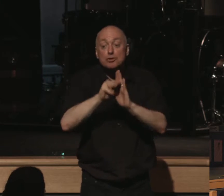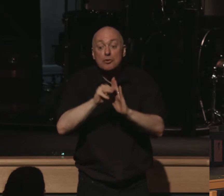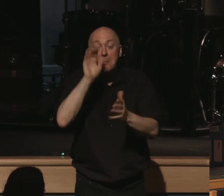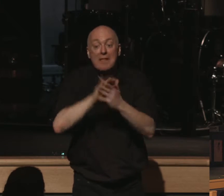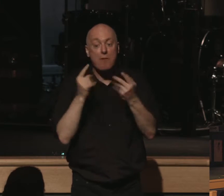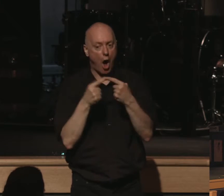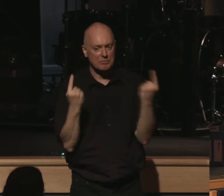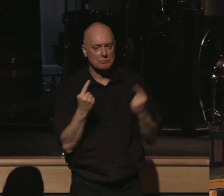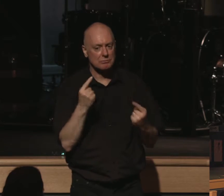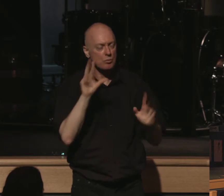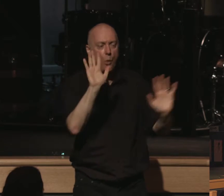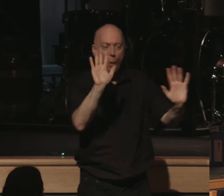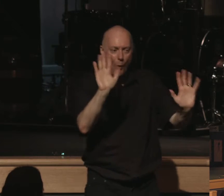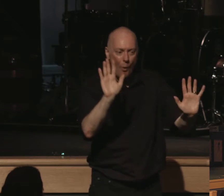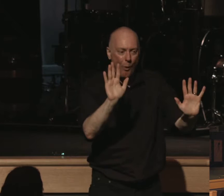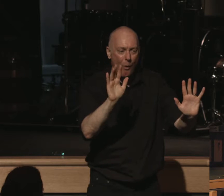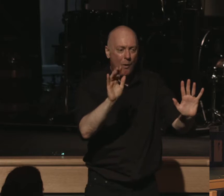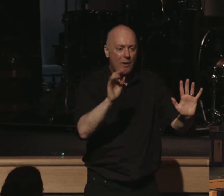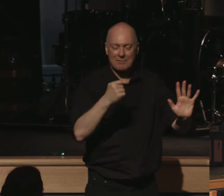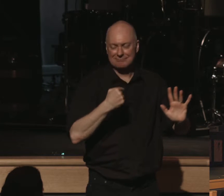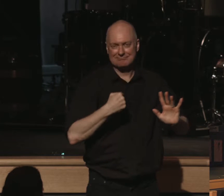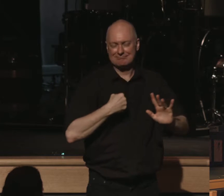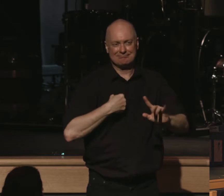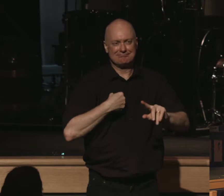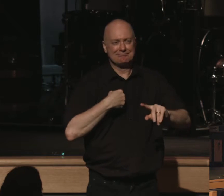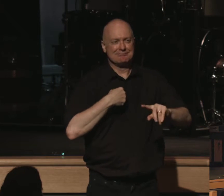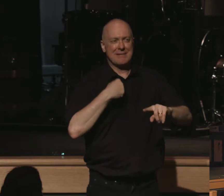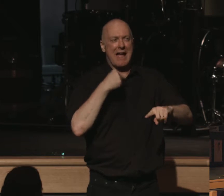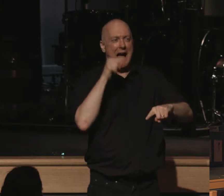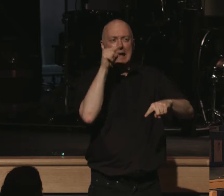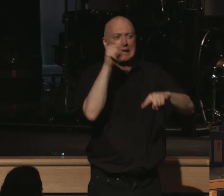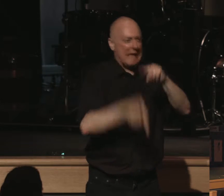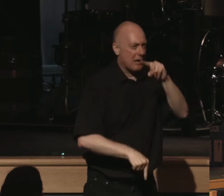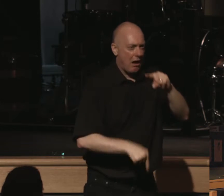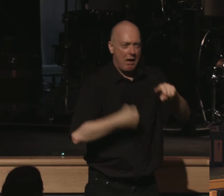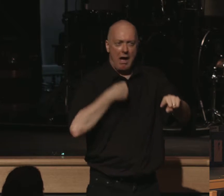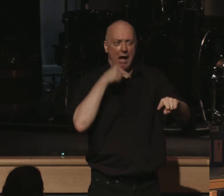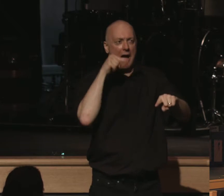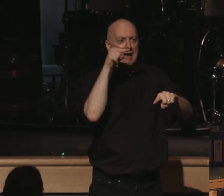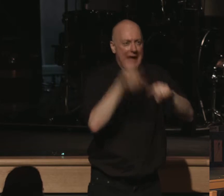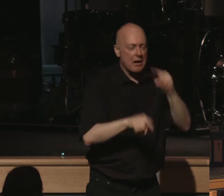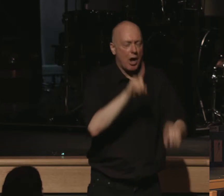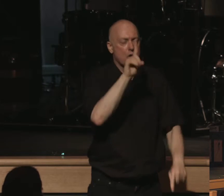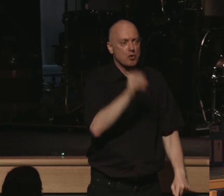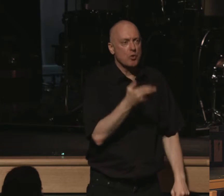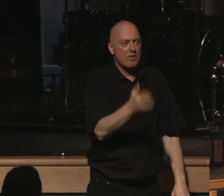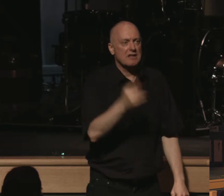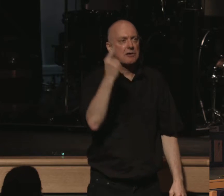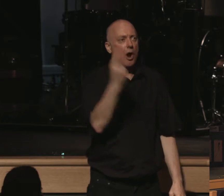Maturity says, no, no, I cannot, I cannot do this alone.